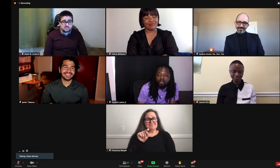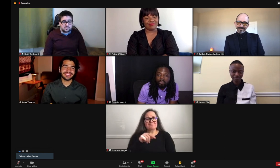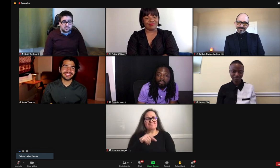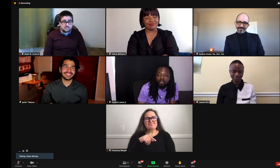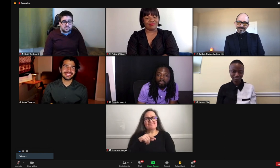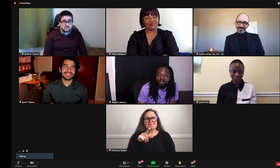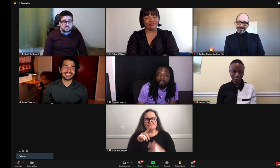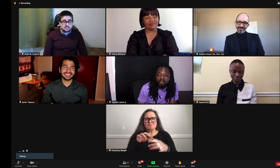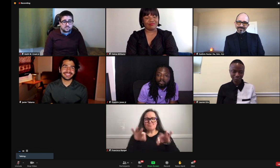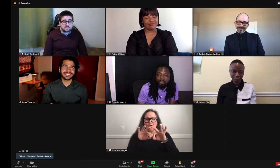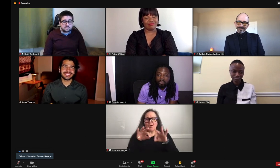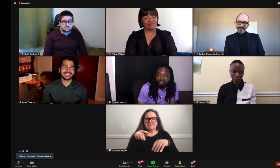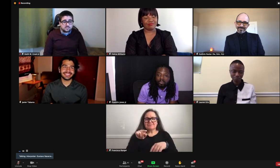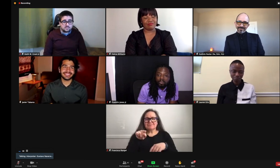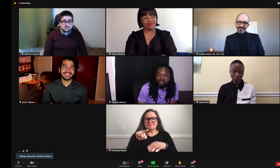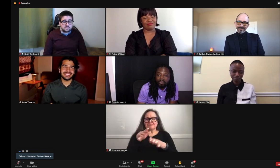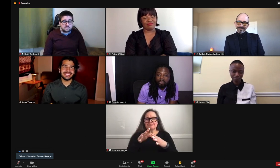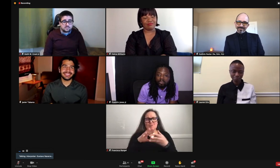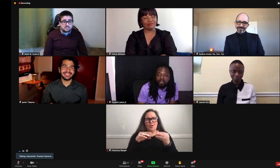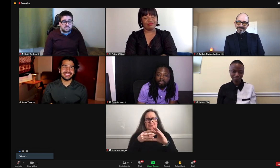So specifically, the Two Friends story.